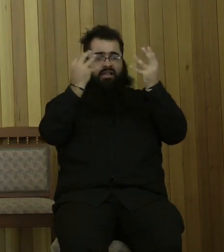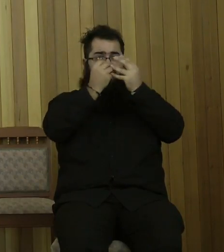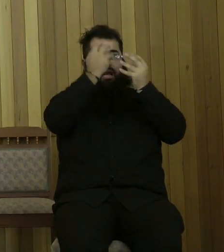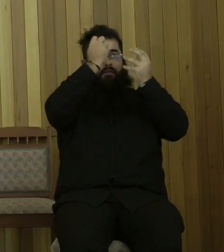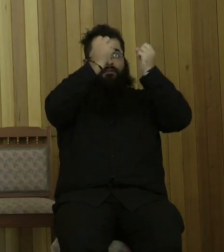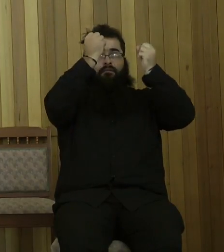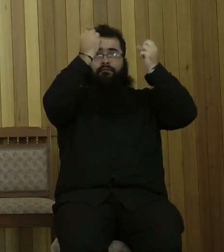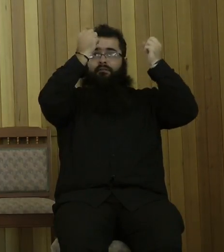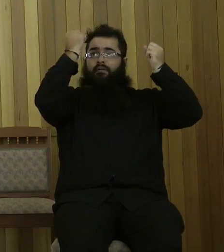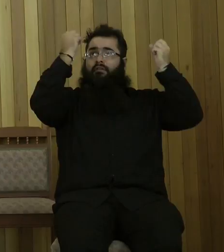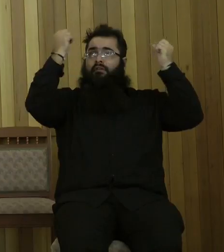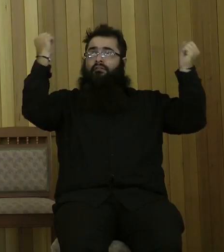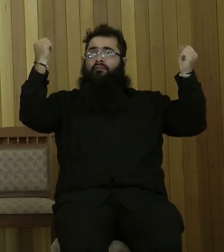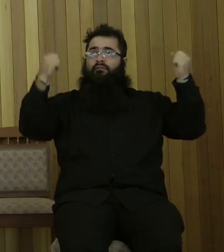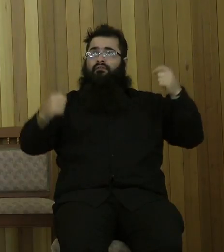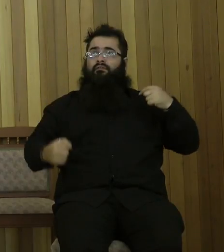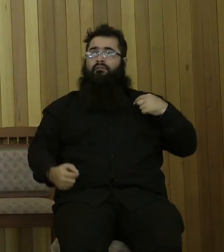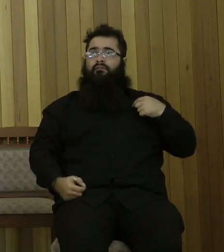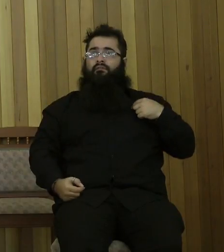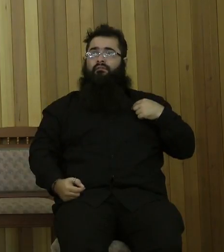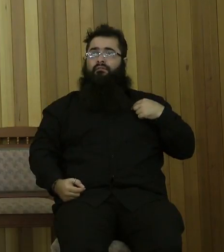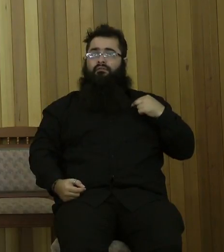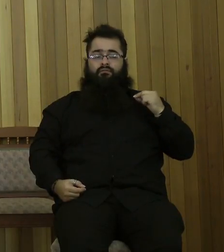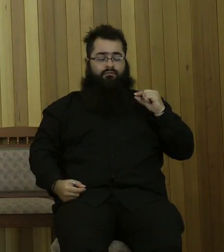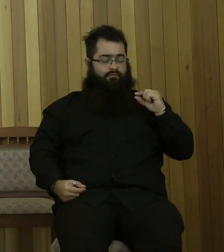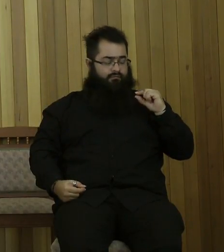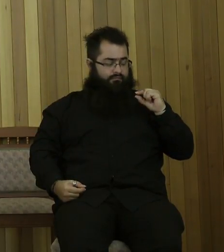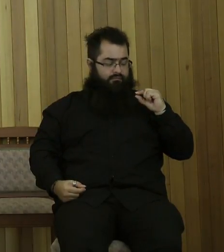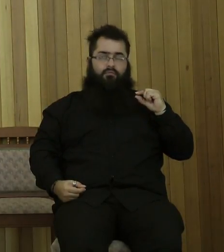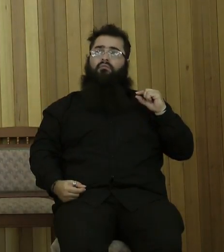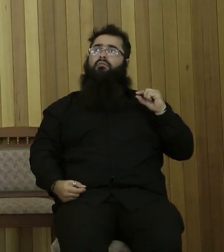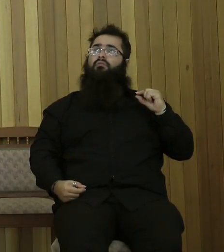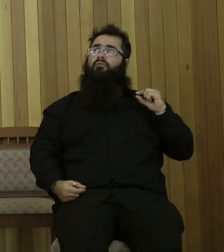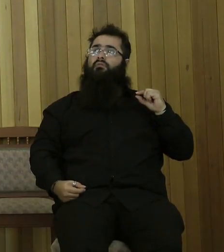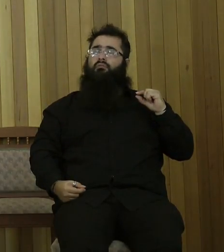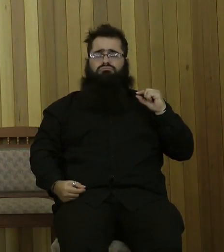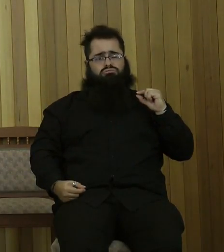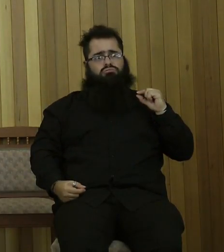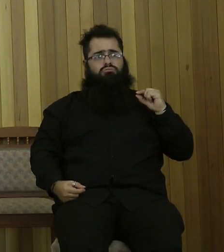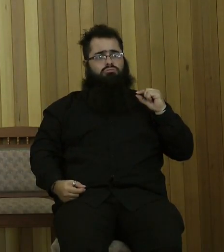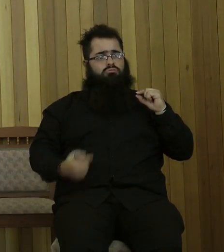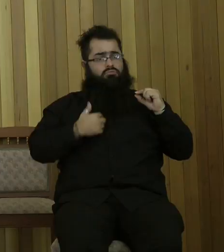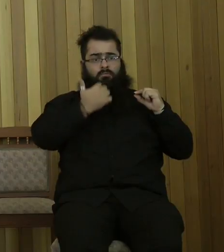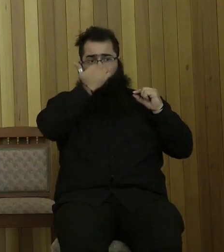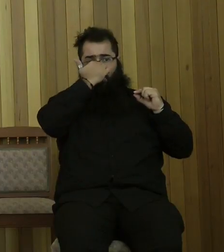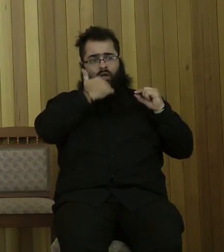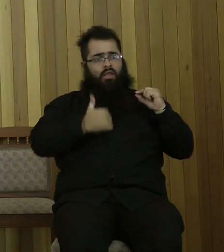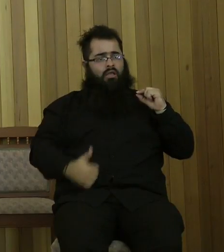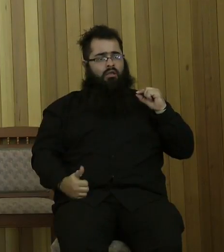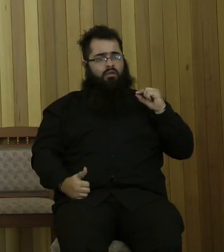and around, I realised just how insignificant an individual I was. How small, how puny, how tiny I